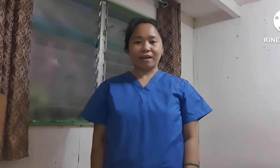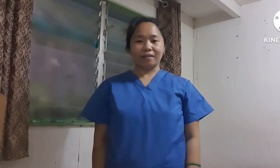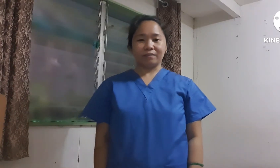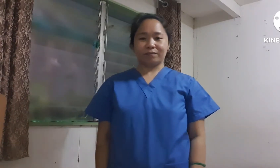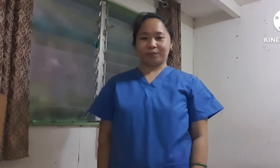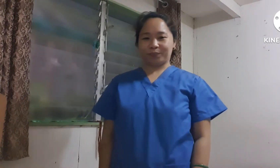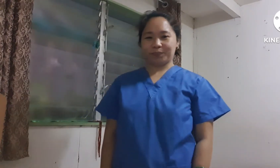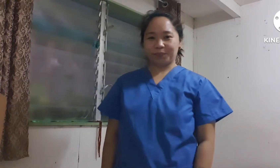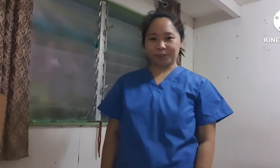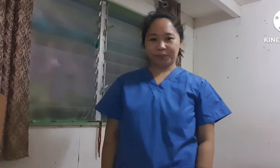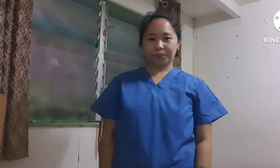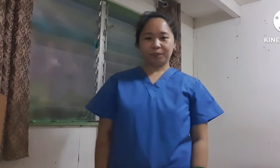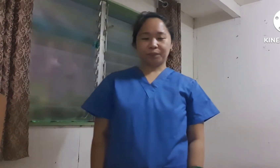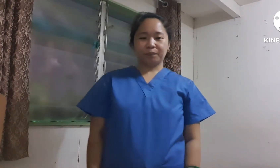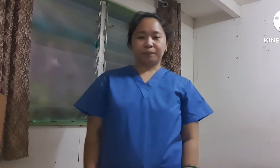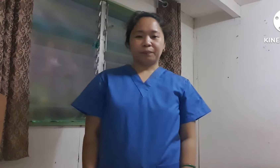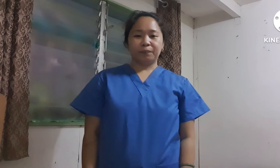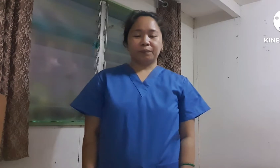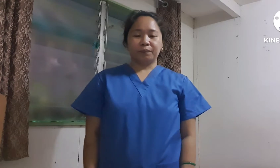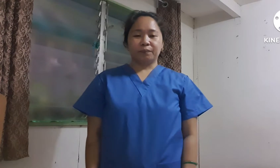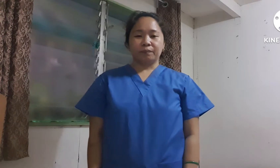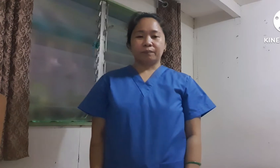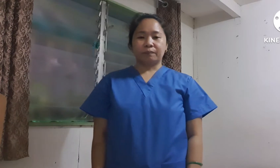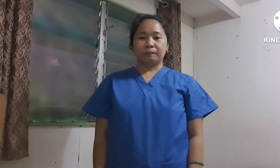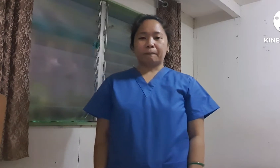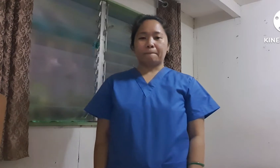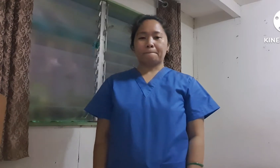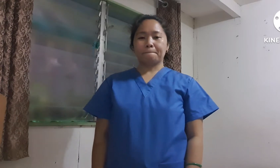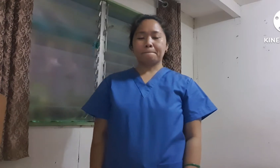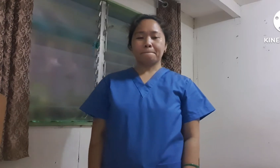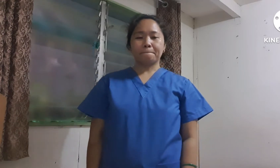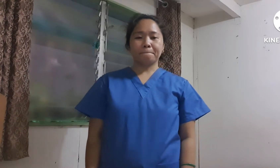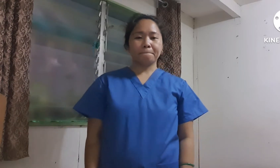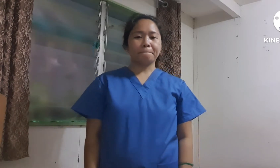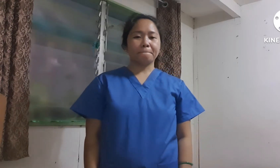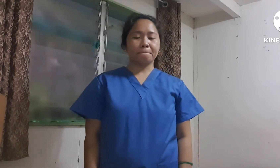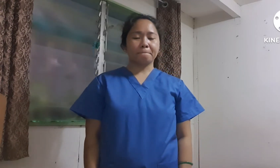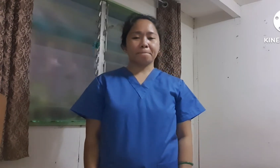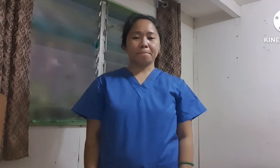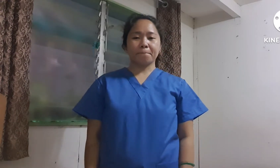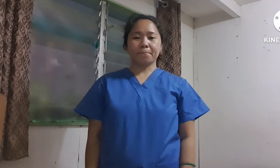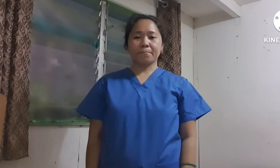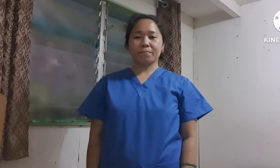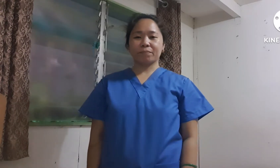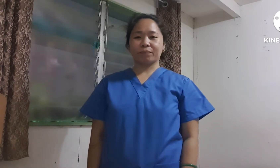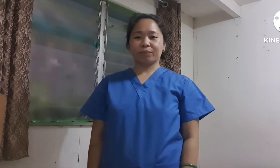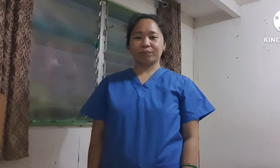Can. Good Good day.